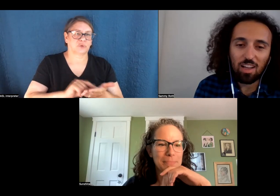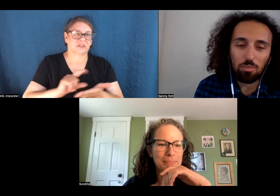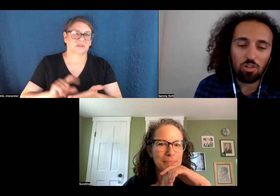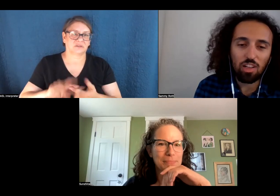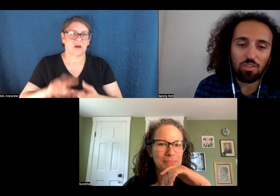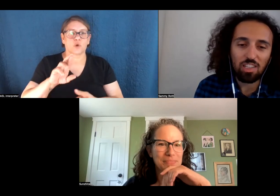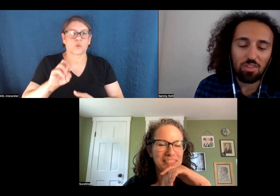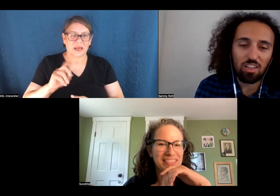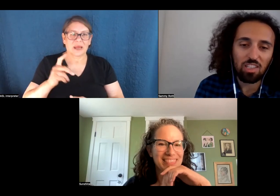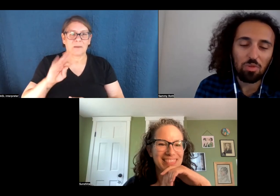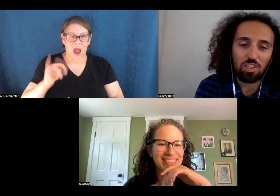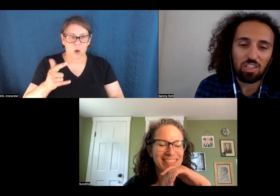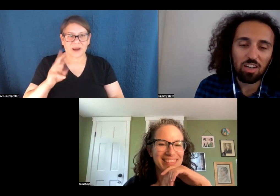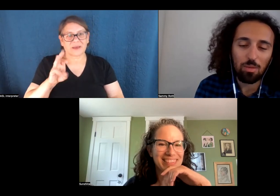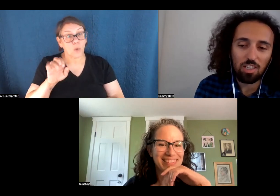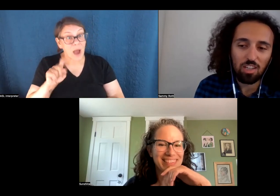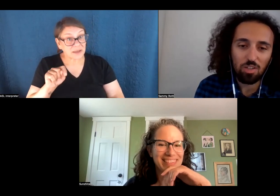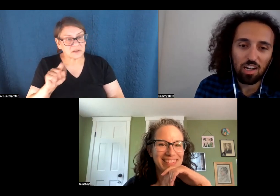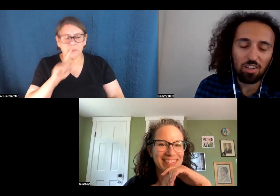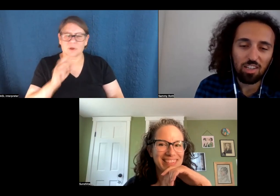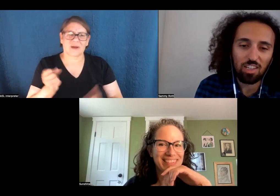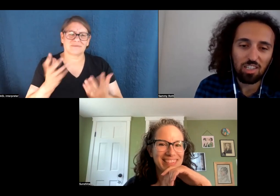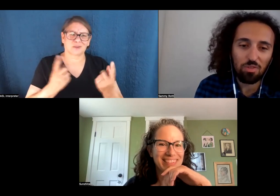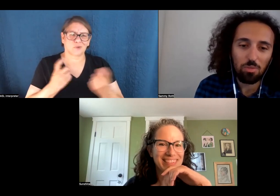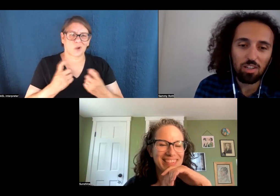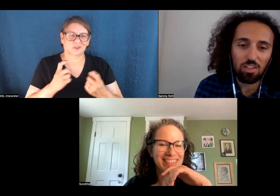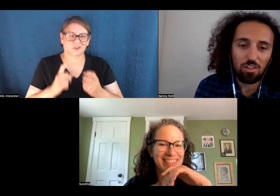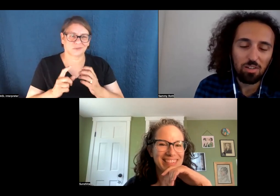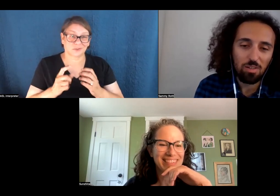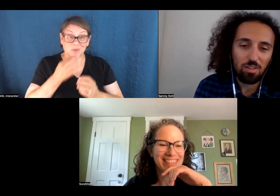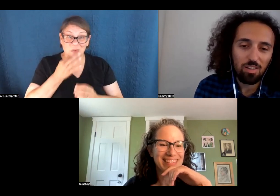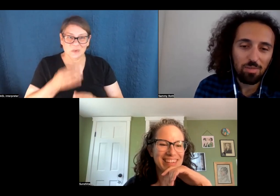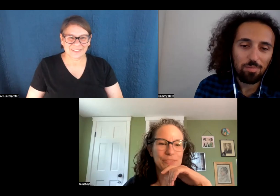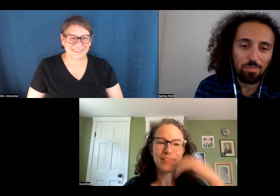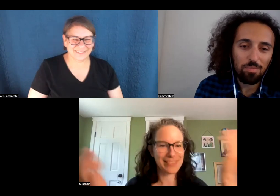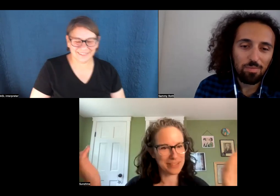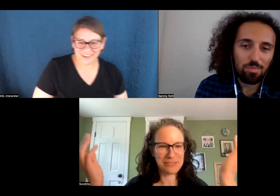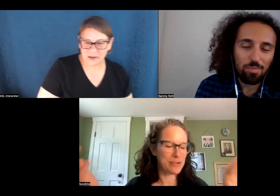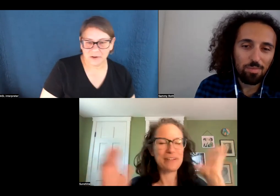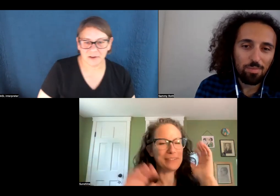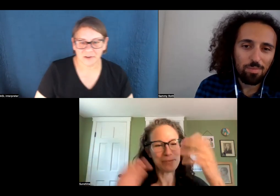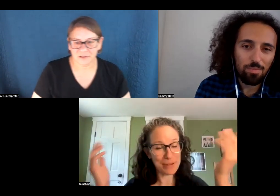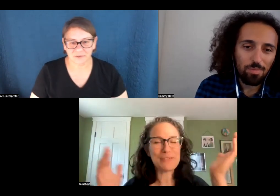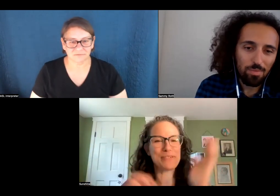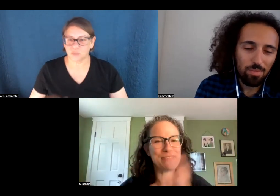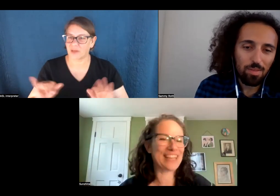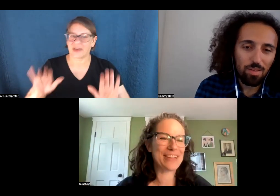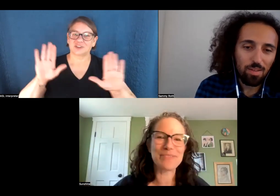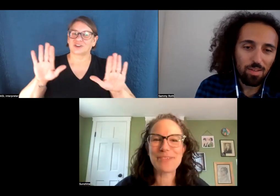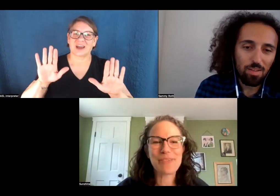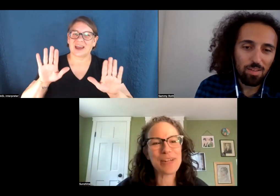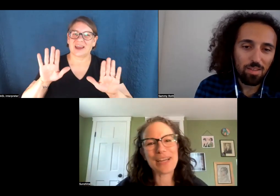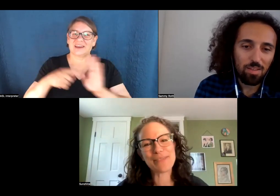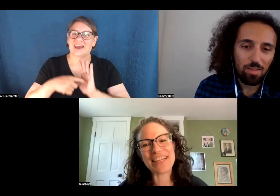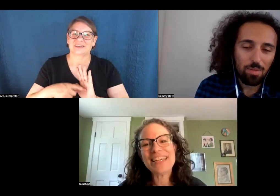I'm sure I'll have lots of, uh, lots of questions and comments to go tackle in just a few minutes here. Oh, well, that's a terrific, a bunch of terrific